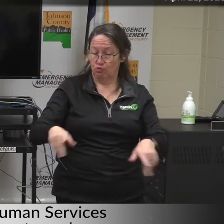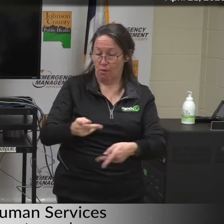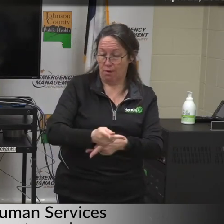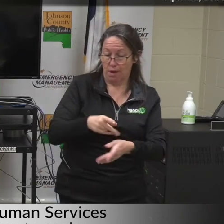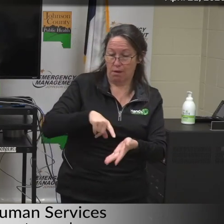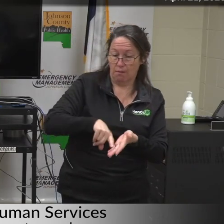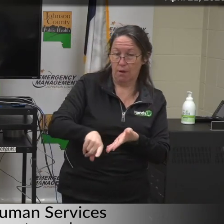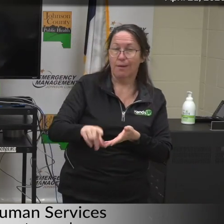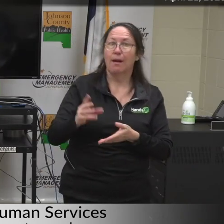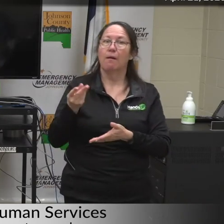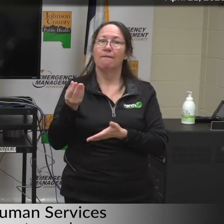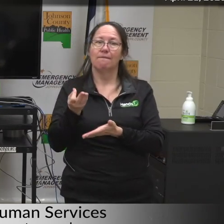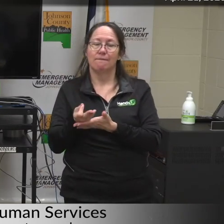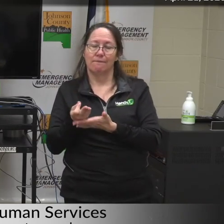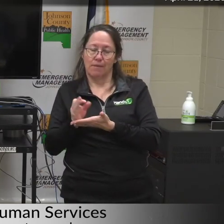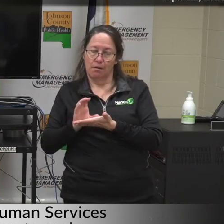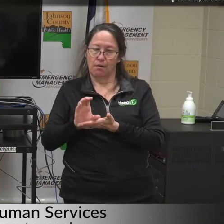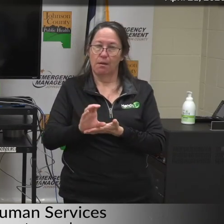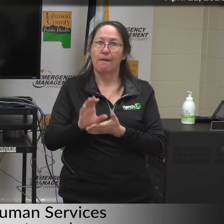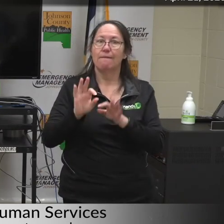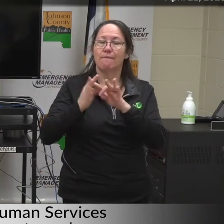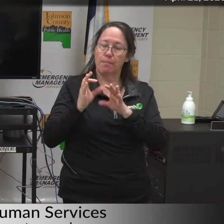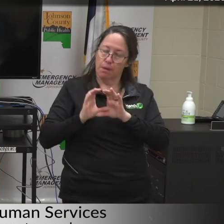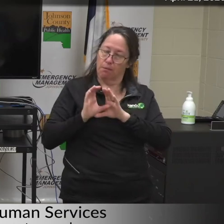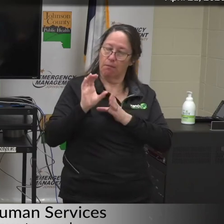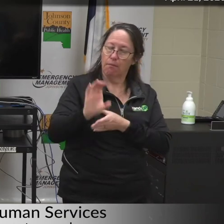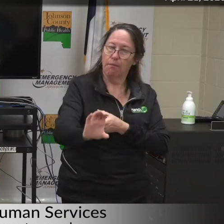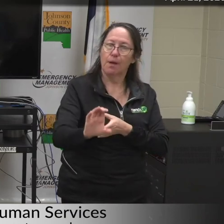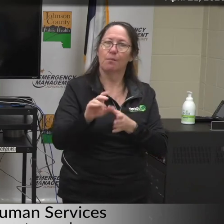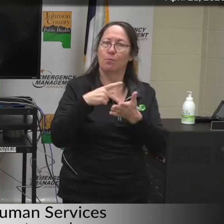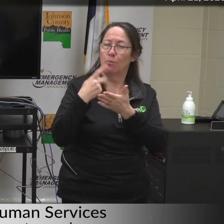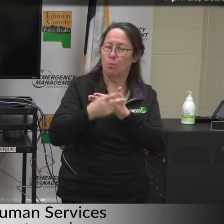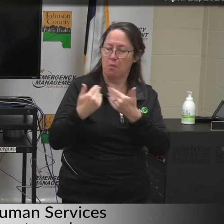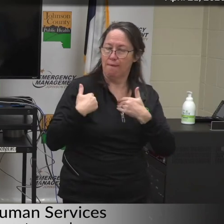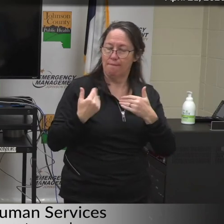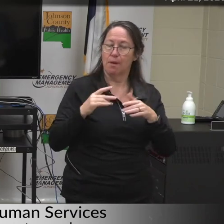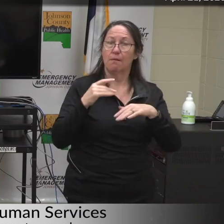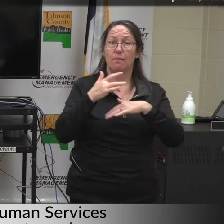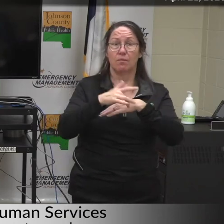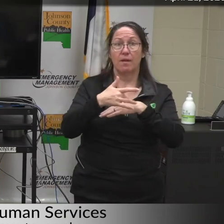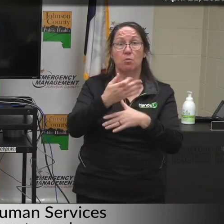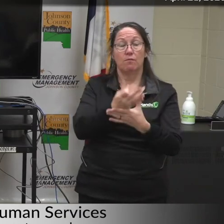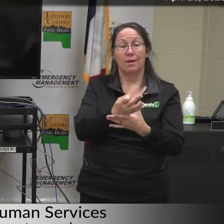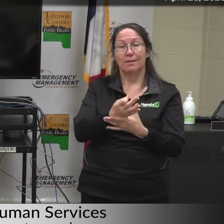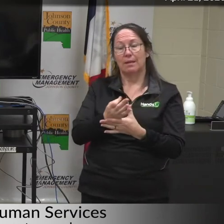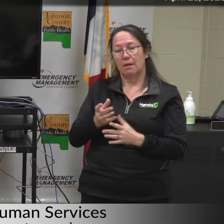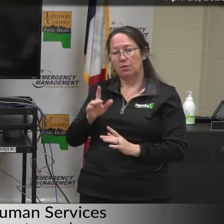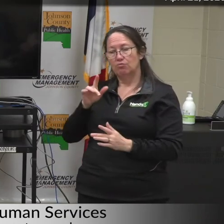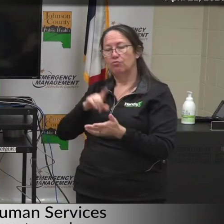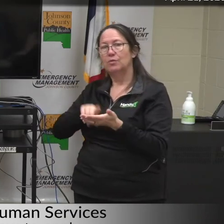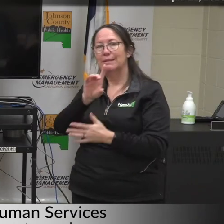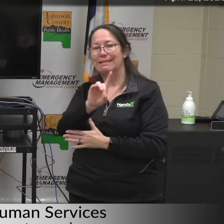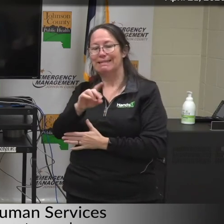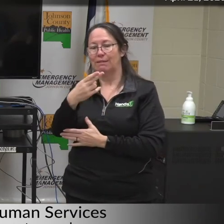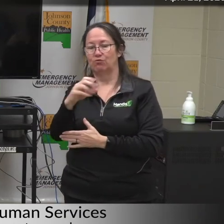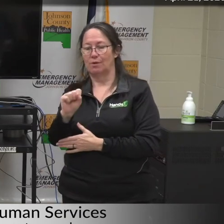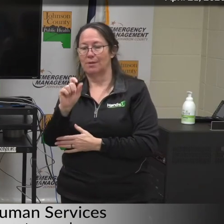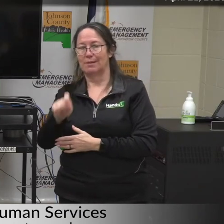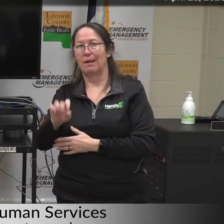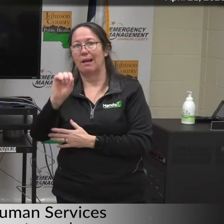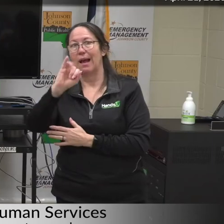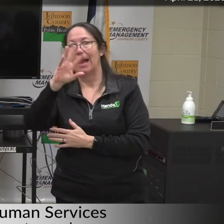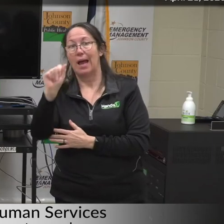and cash assistance through the family investment program. To apply, visit dhs.iowa